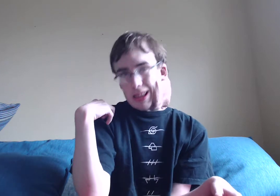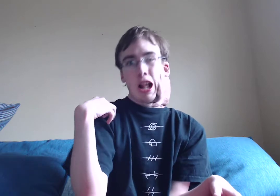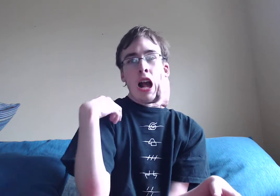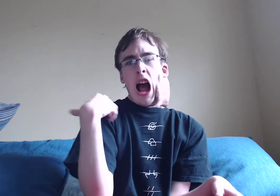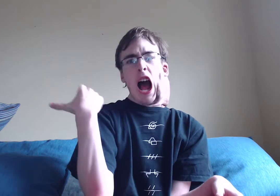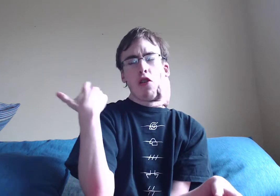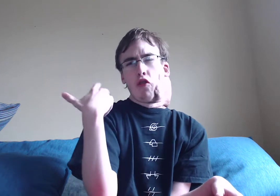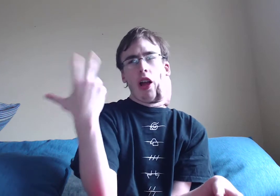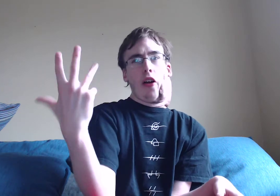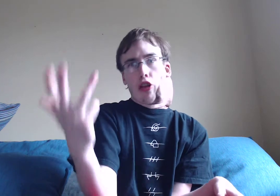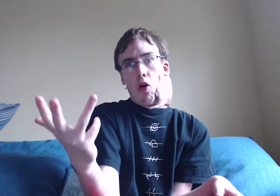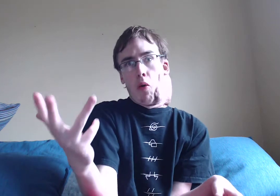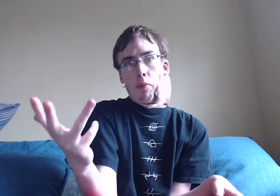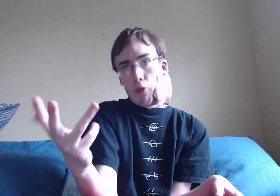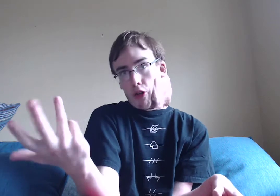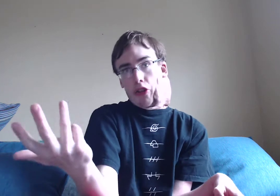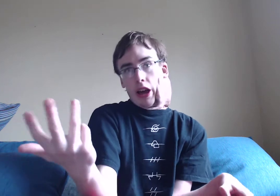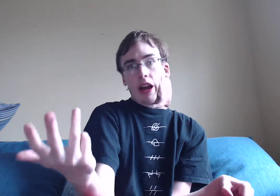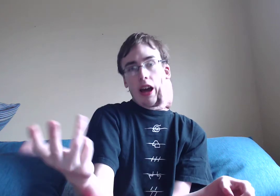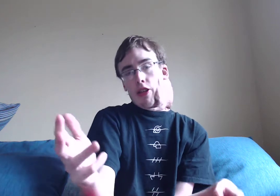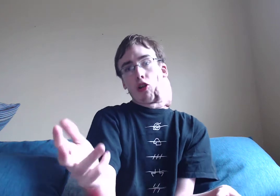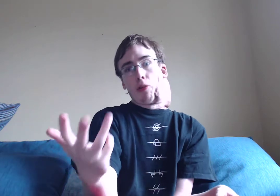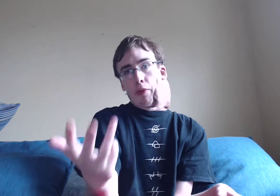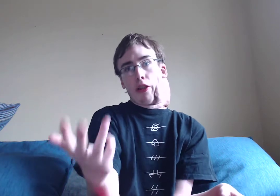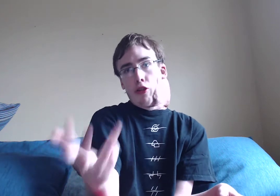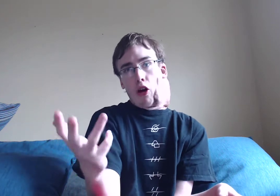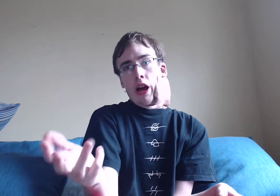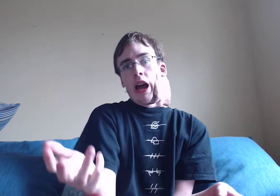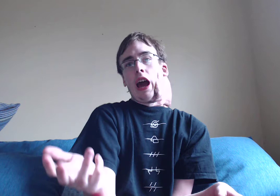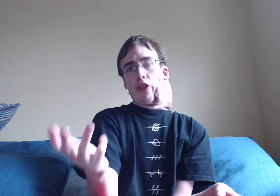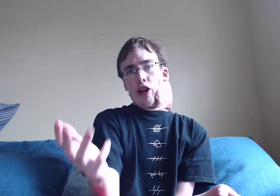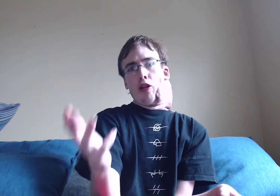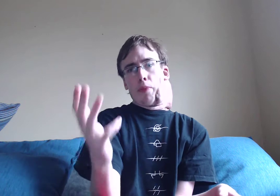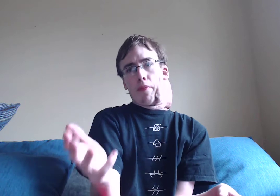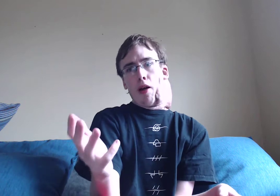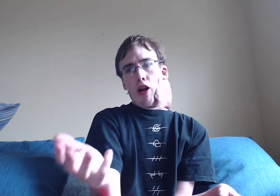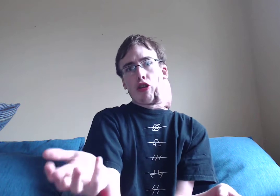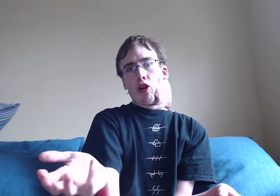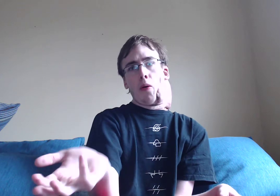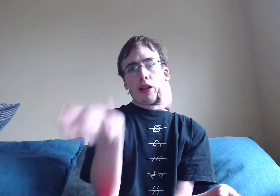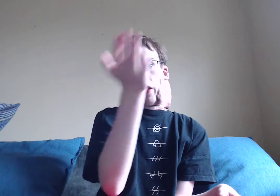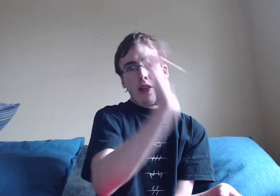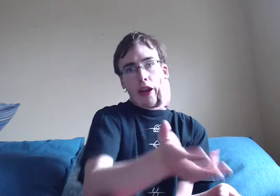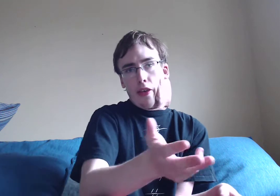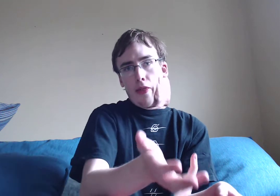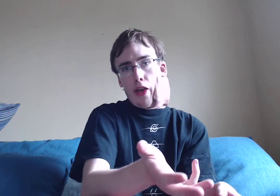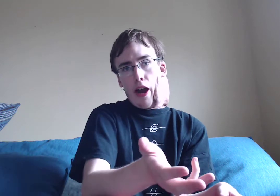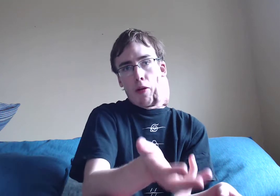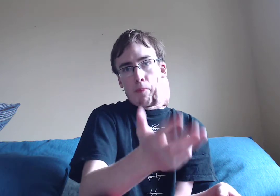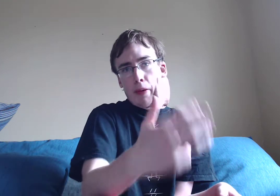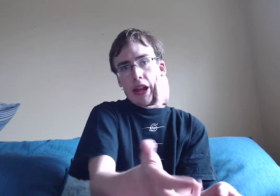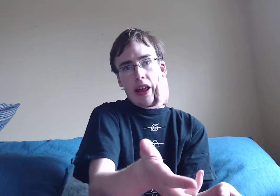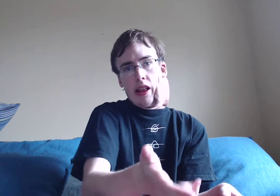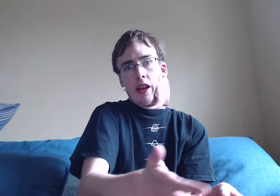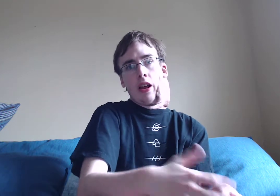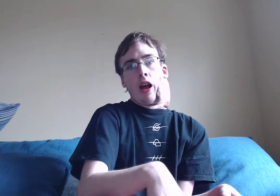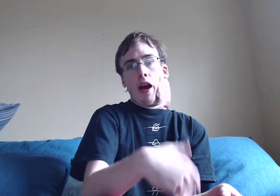I really don't want Brooke to get captured. But look. Is either Big Mom just going to leave him there beaten and